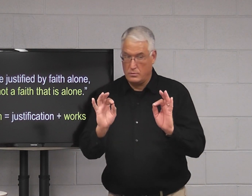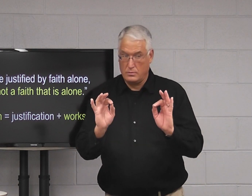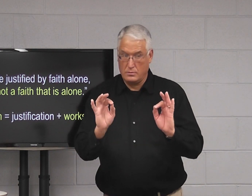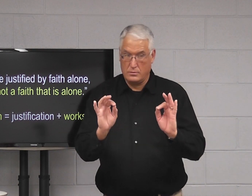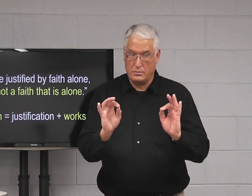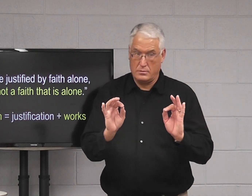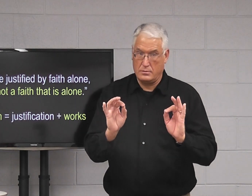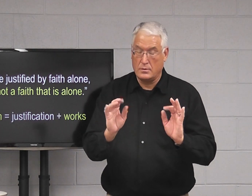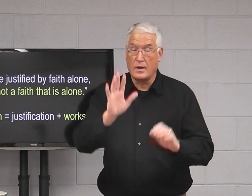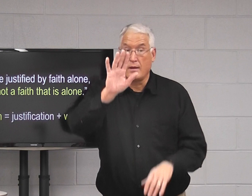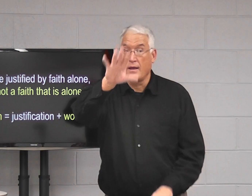justification.